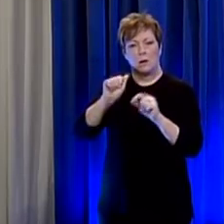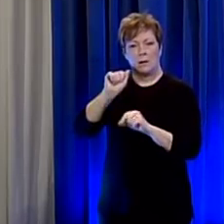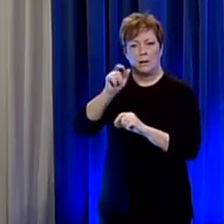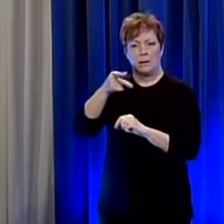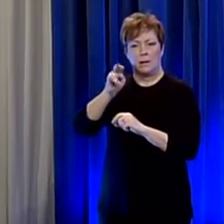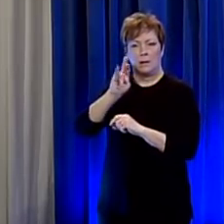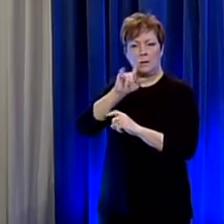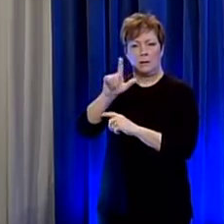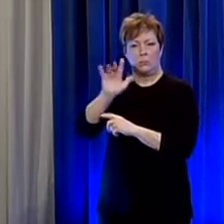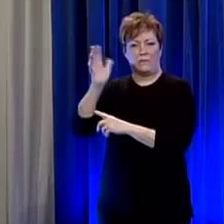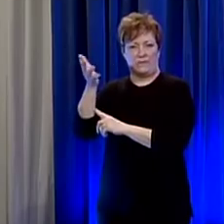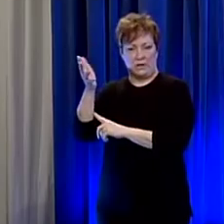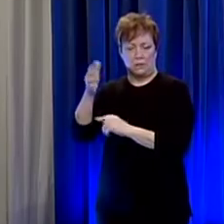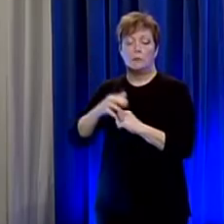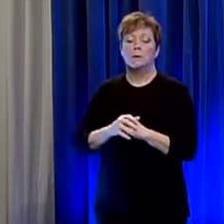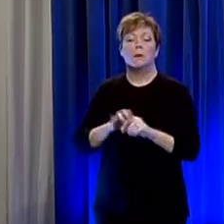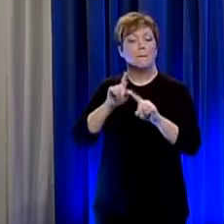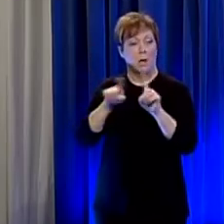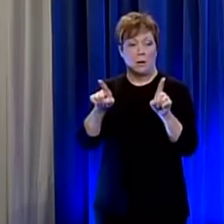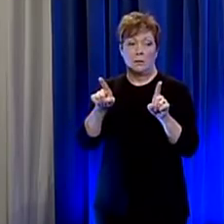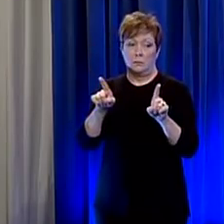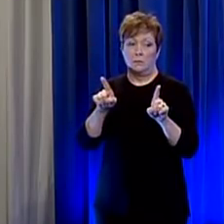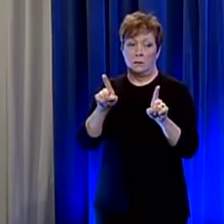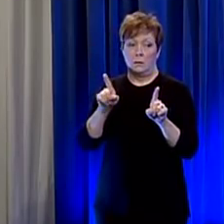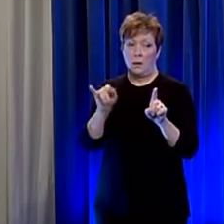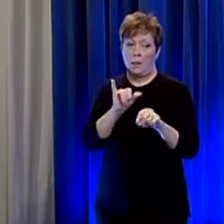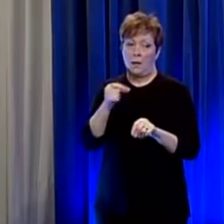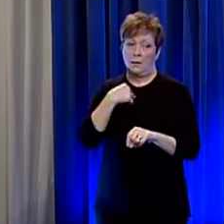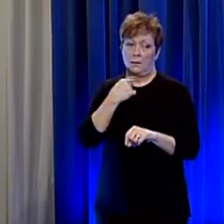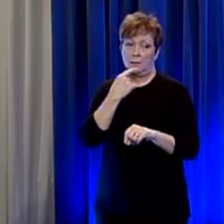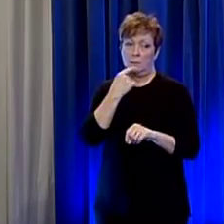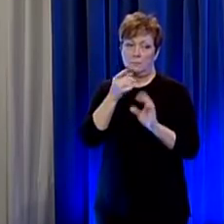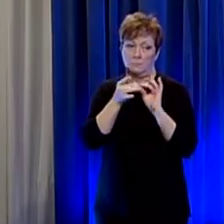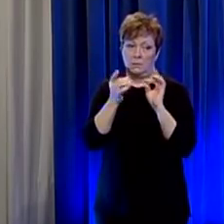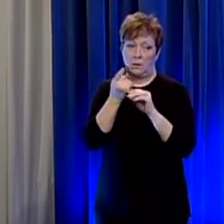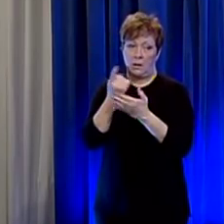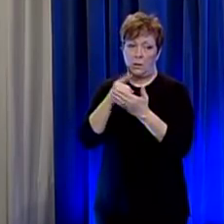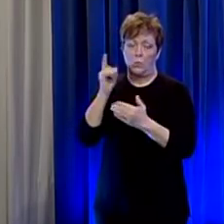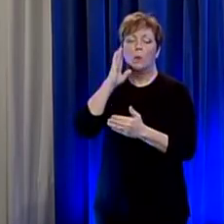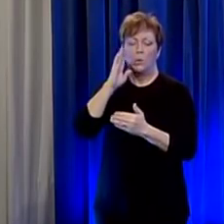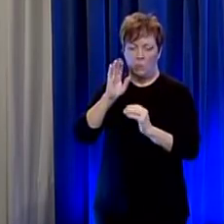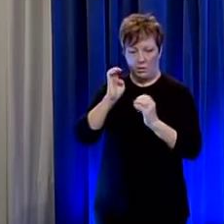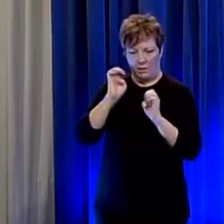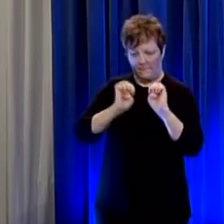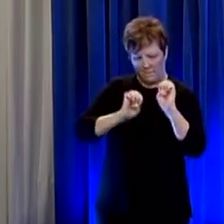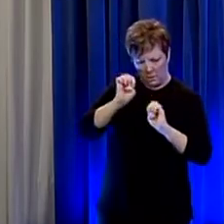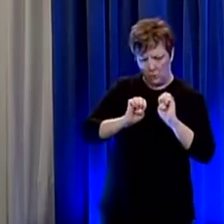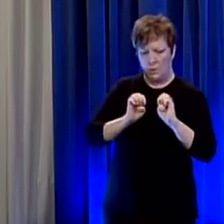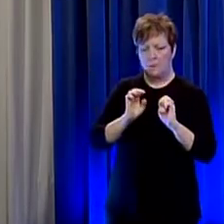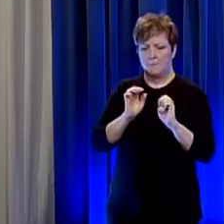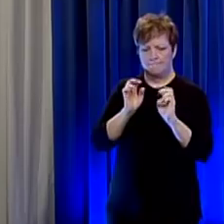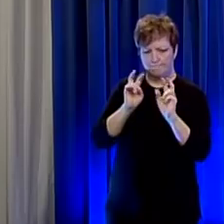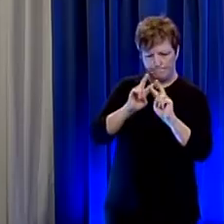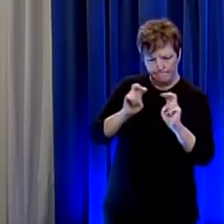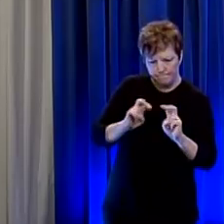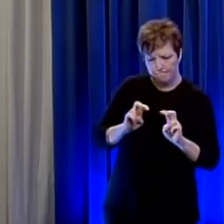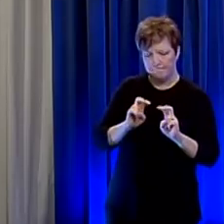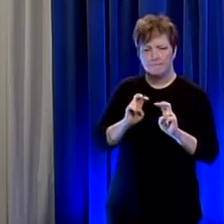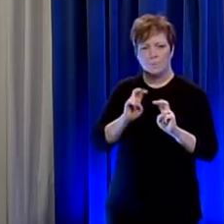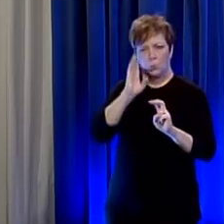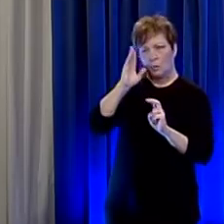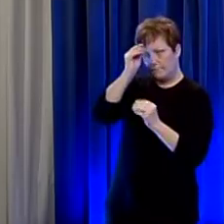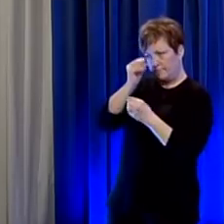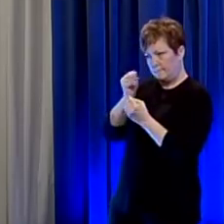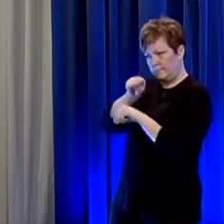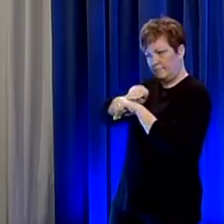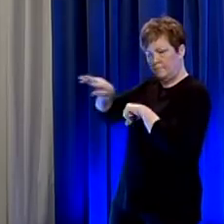but as we told you last week we'll evaluate each one of those orders before that time and give guidance to the governor